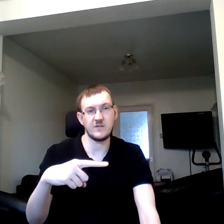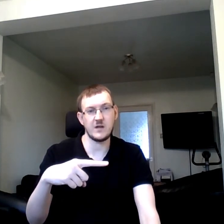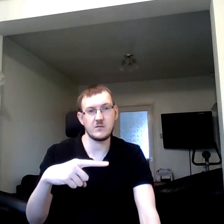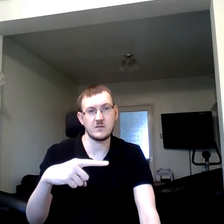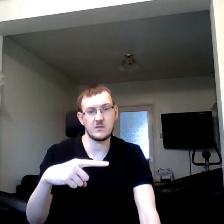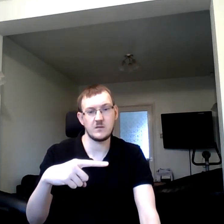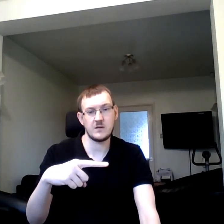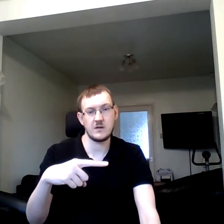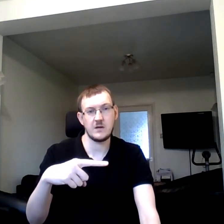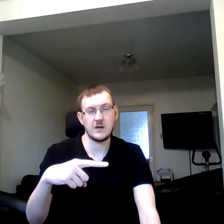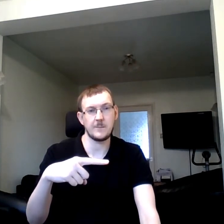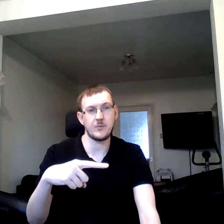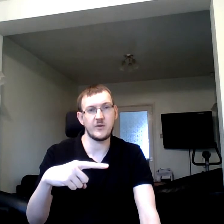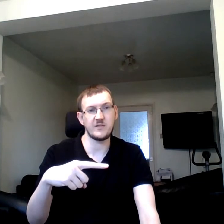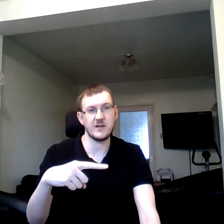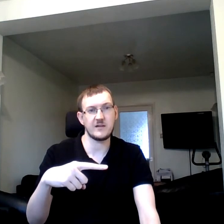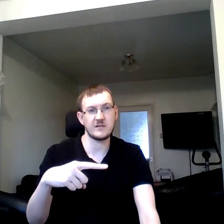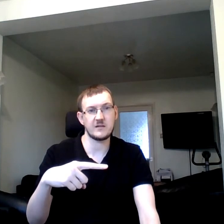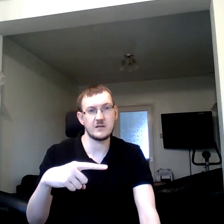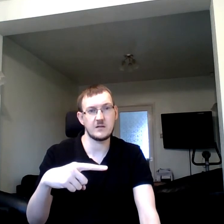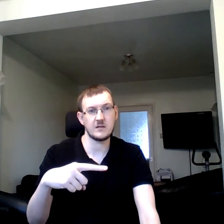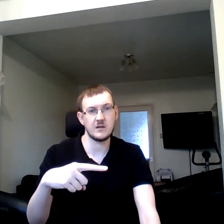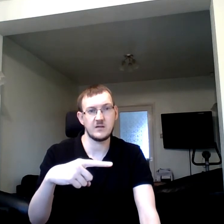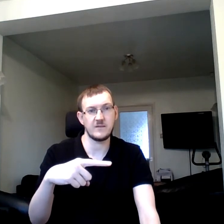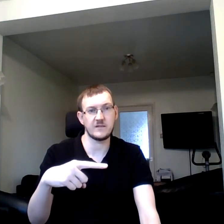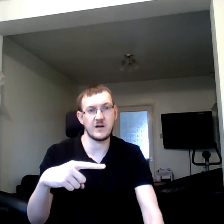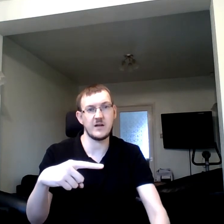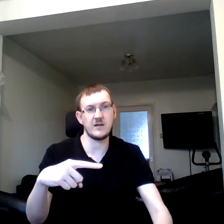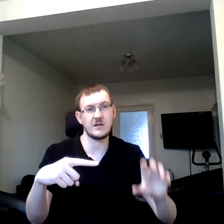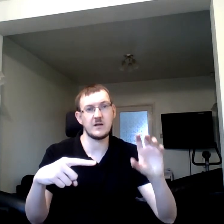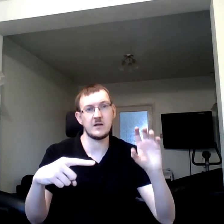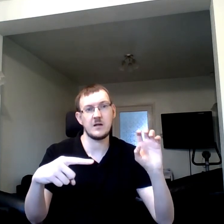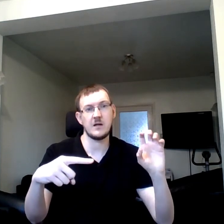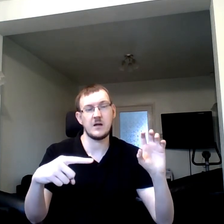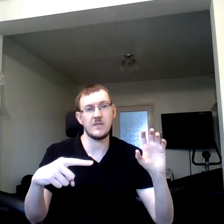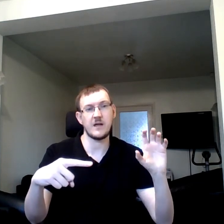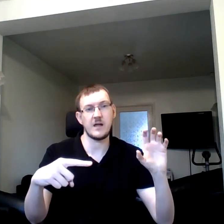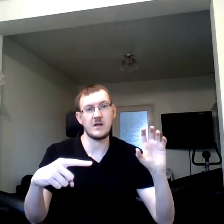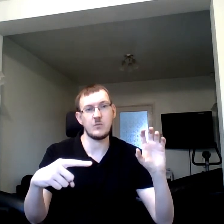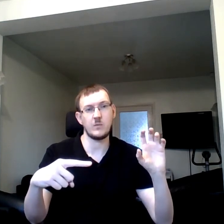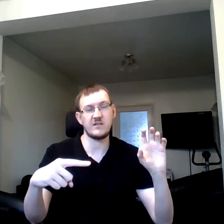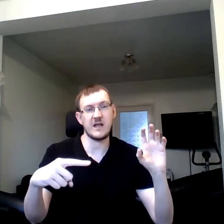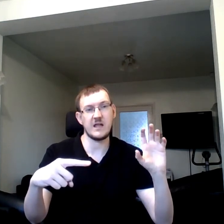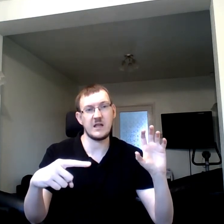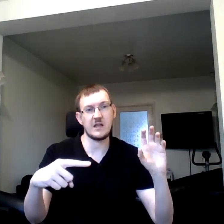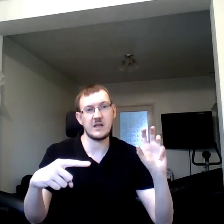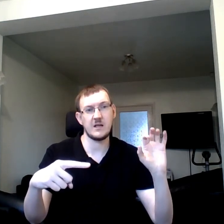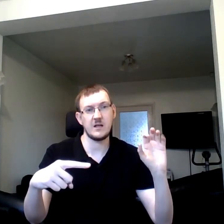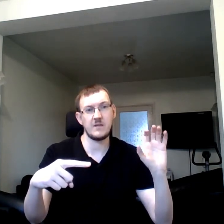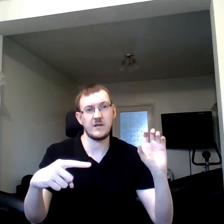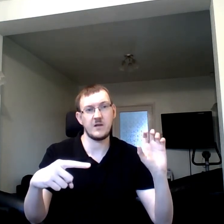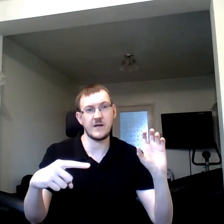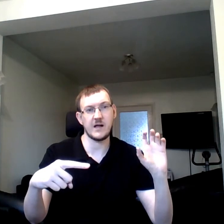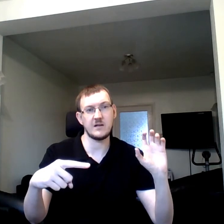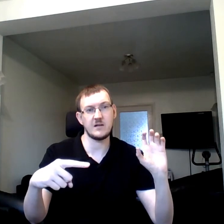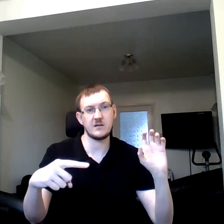of you and point it to the side, side, and then we take the other hand,